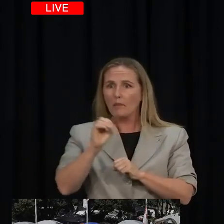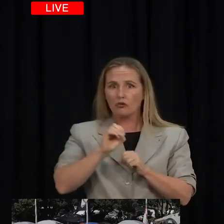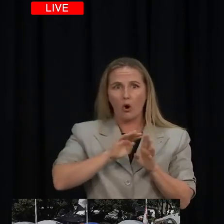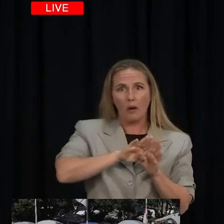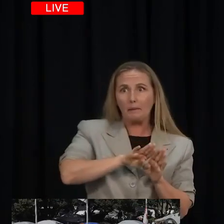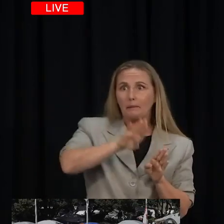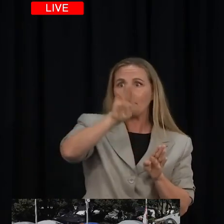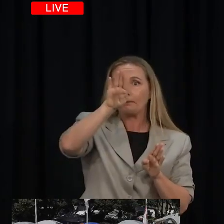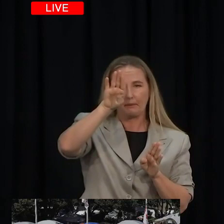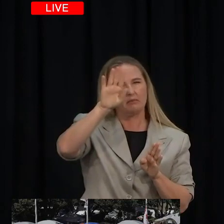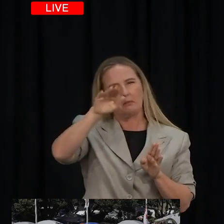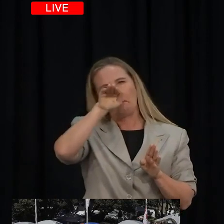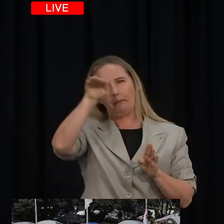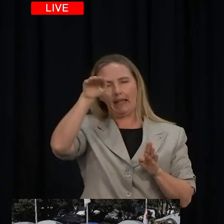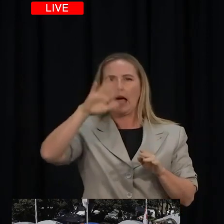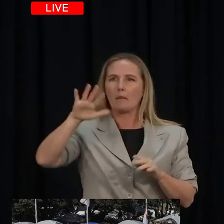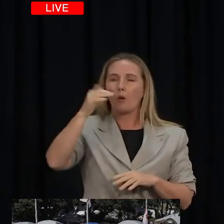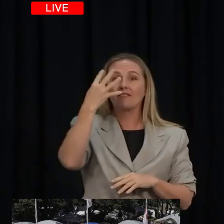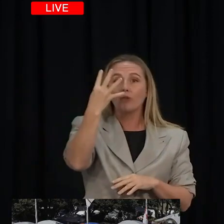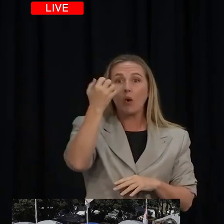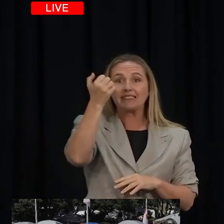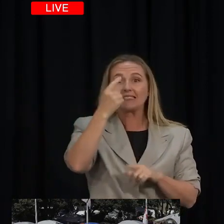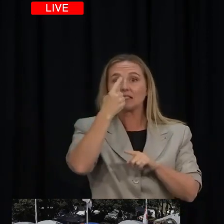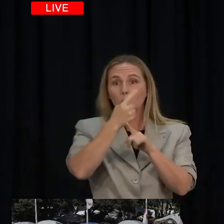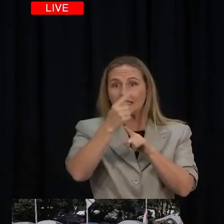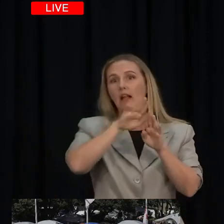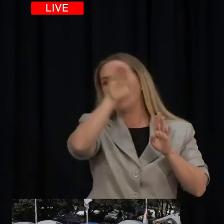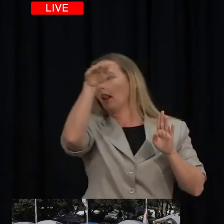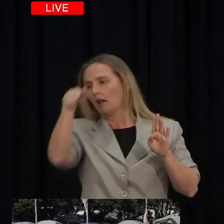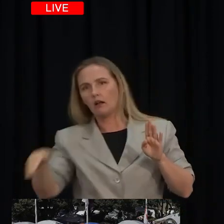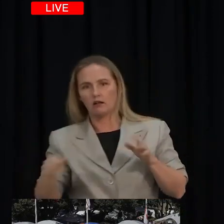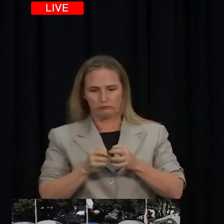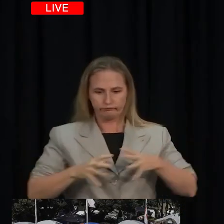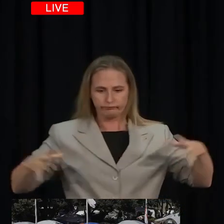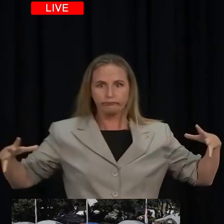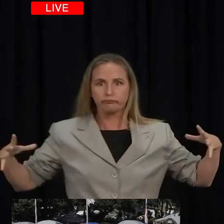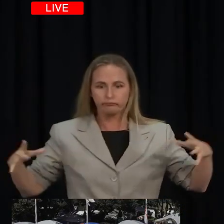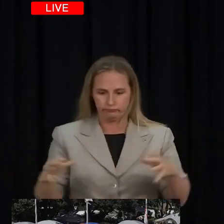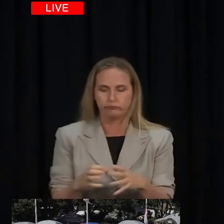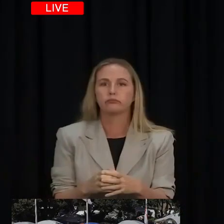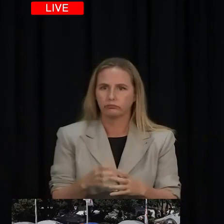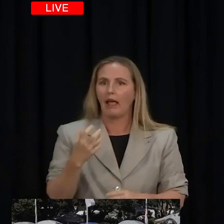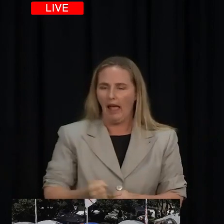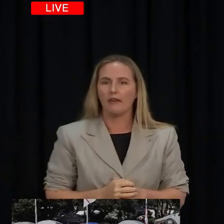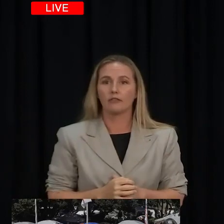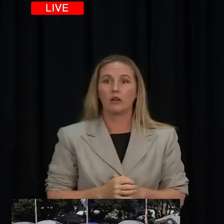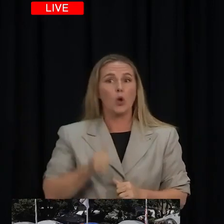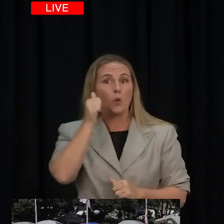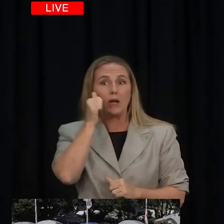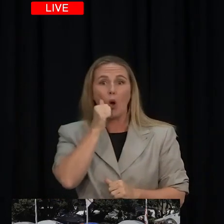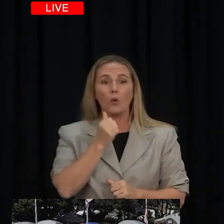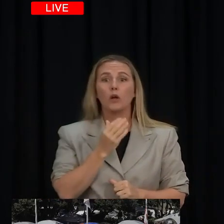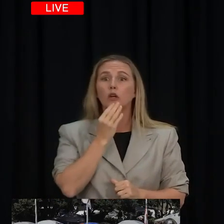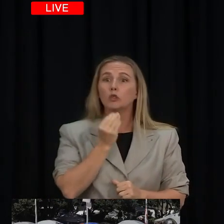after around four to six weeks and then they drop off. We also know that consumer demand tends to pick up very quickly.